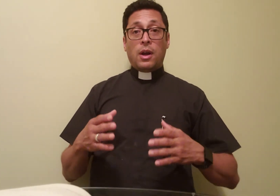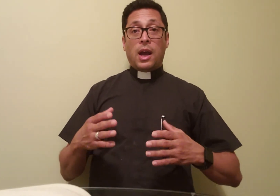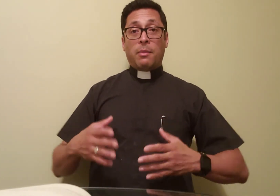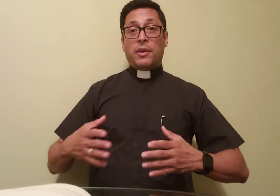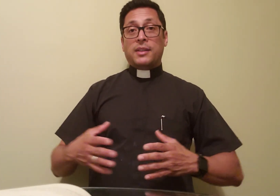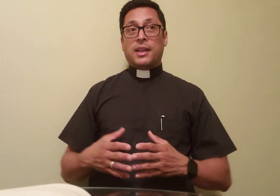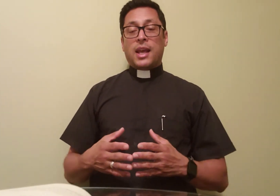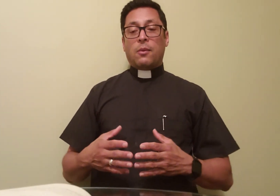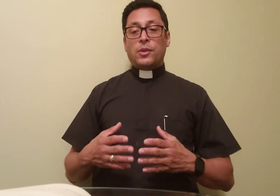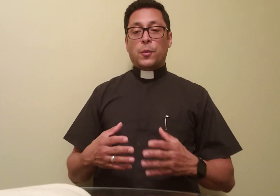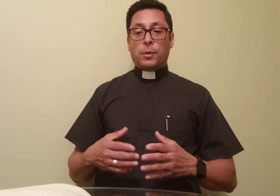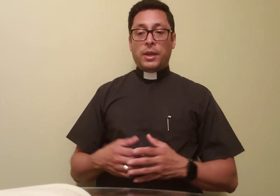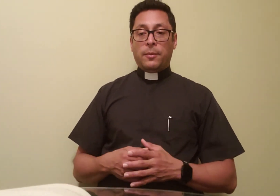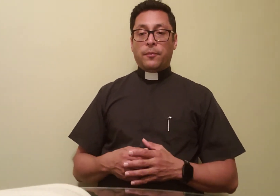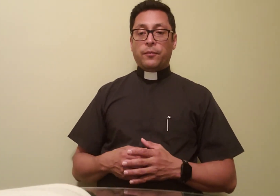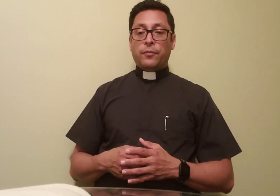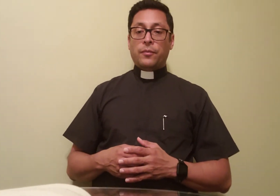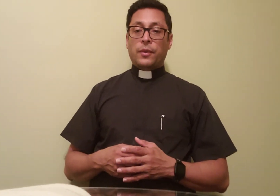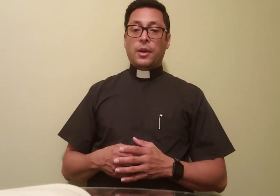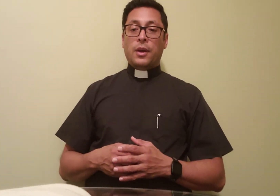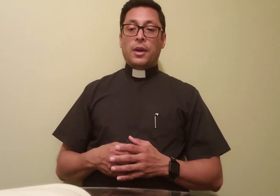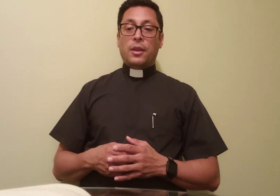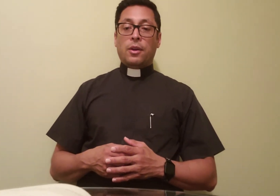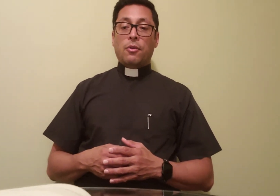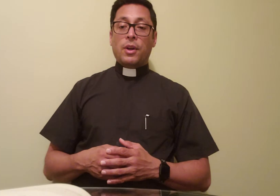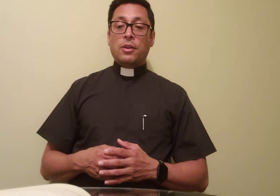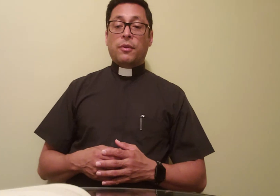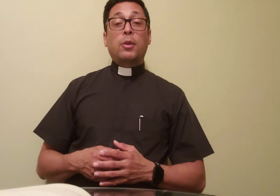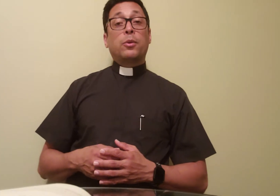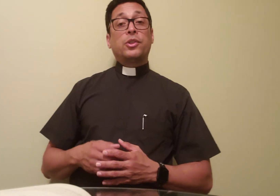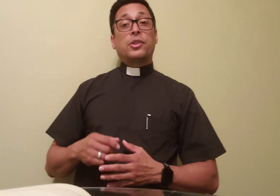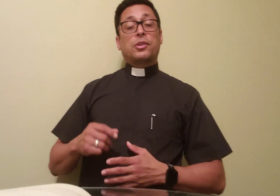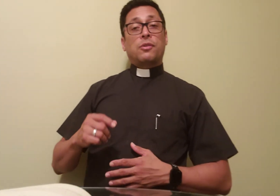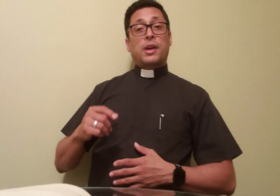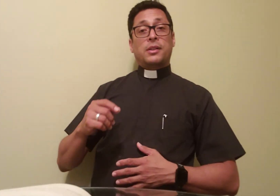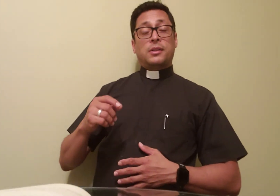American Sign Language would be the grace of our Lord Jesus Christ,